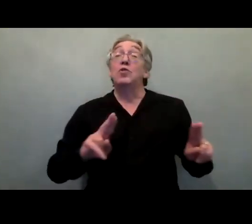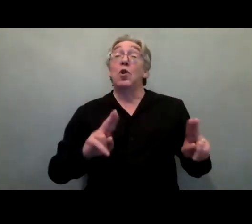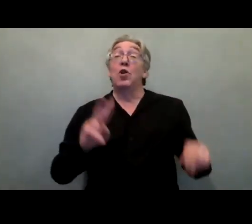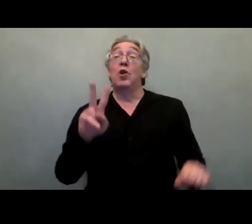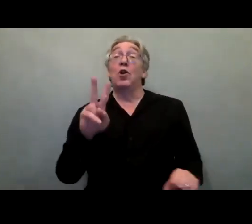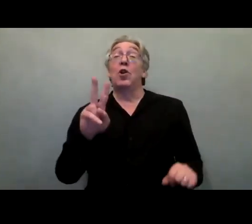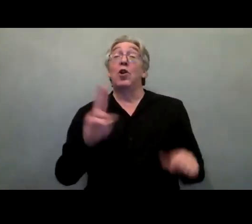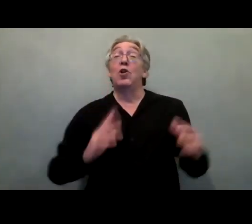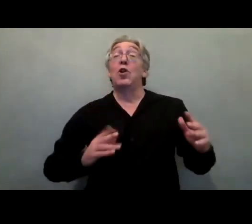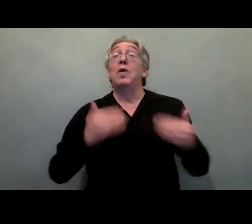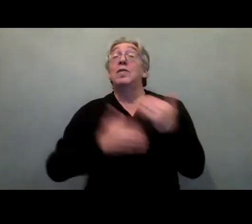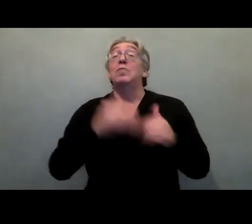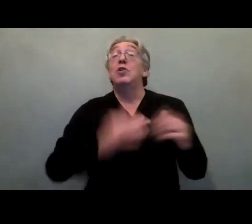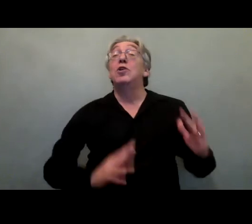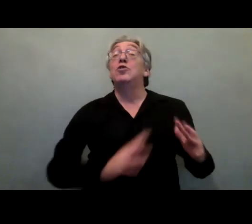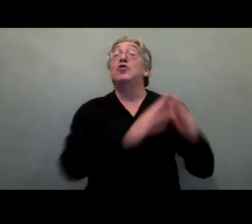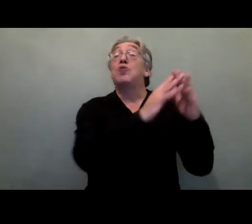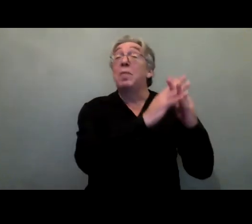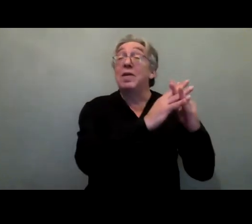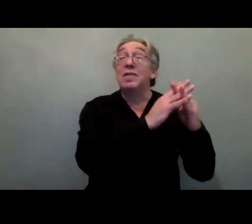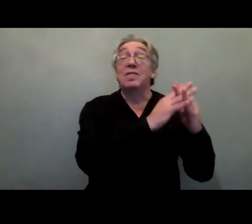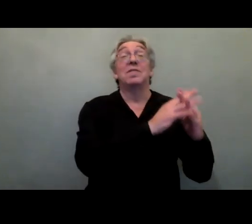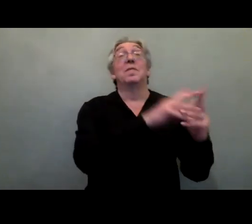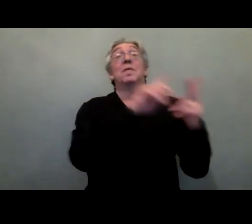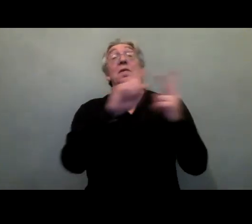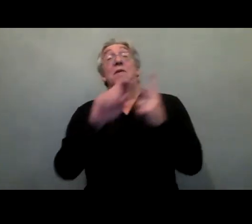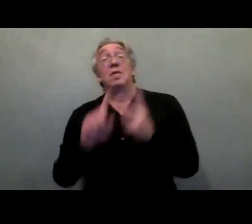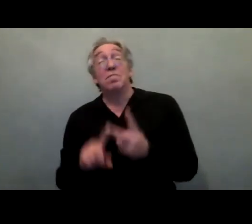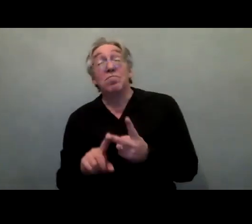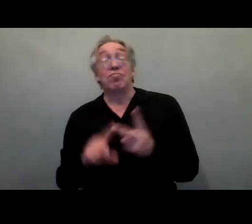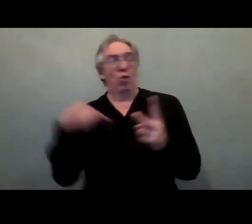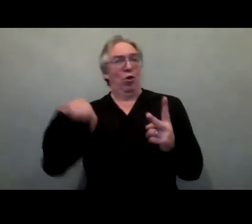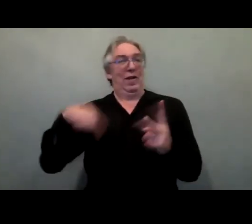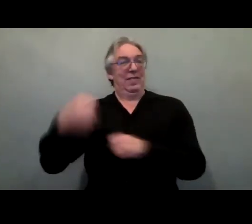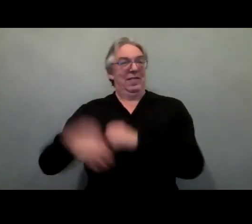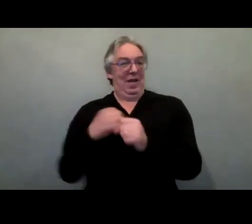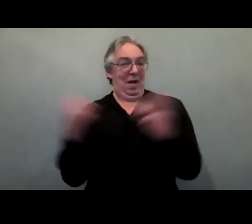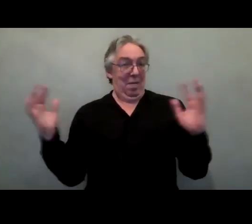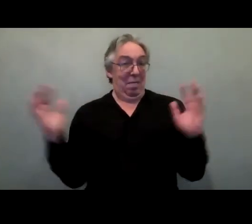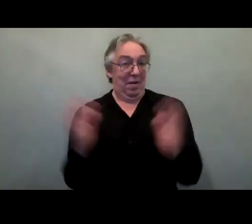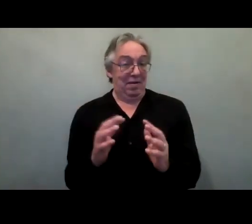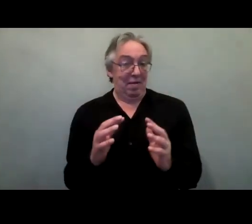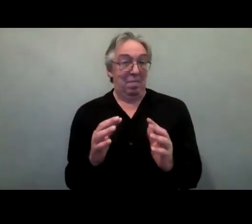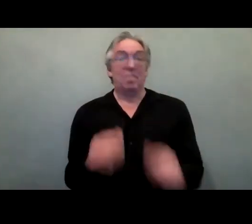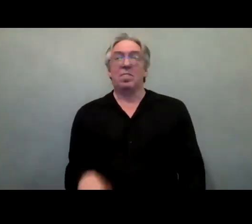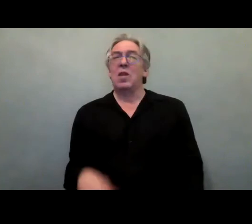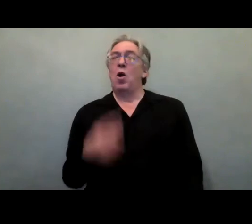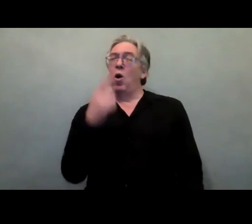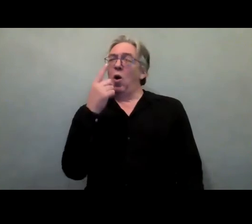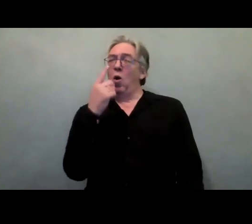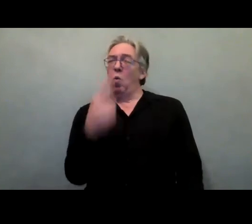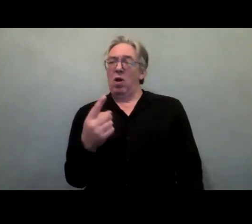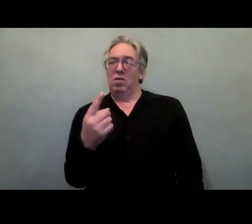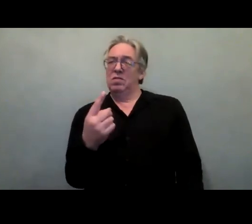earlier this year. And I was just going to take one example from GLAAD's work, which combines both of the themes of today's